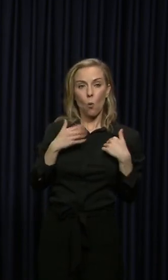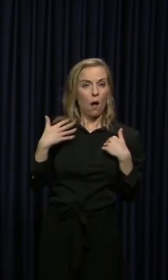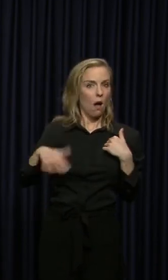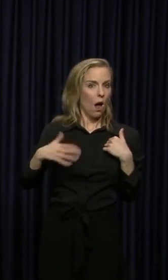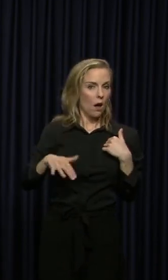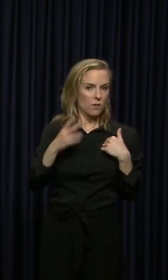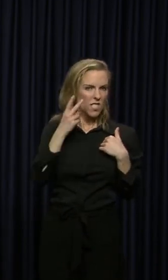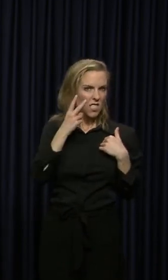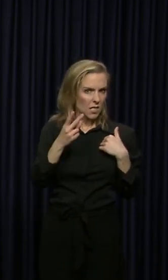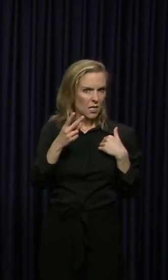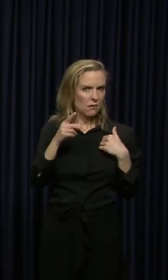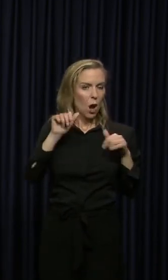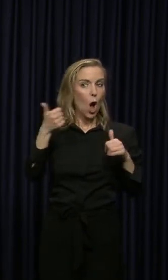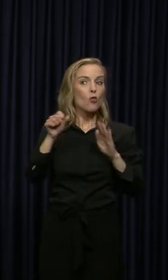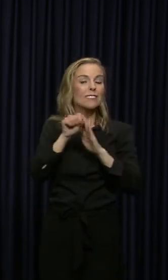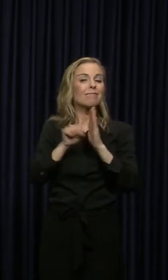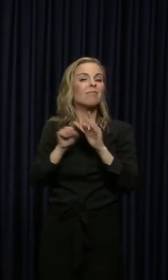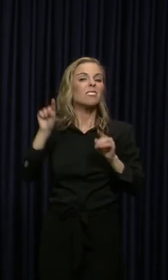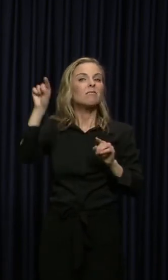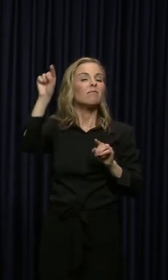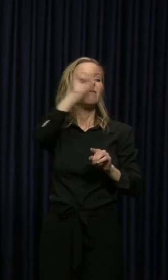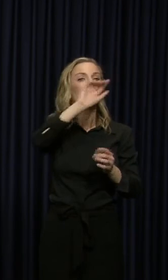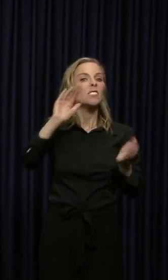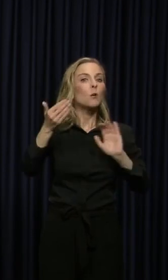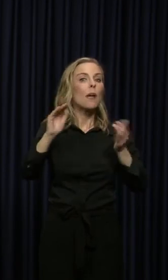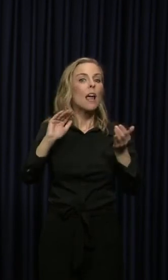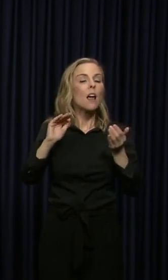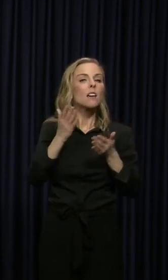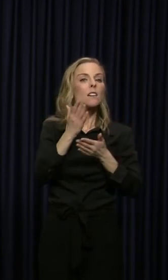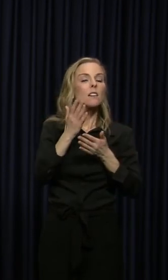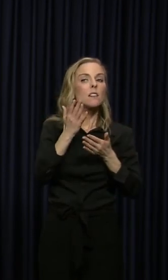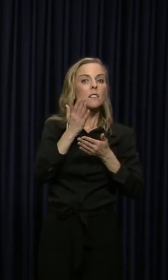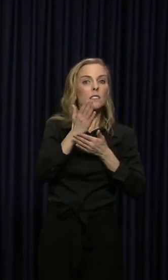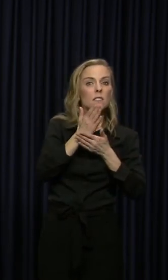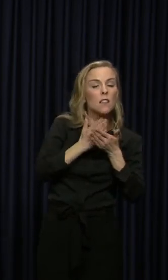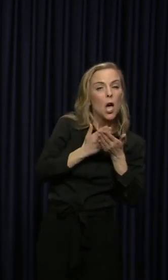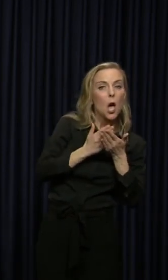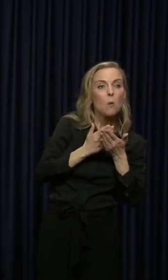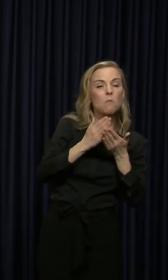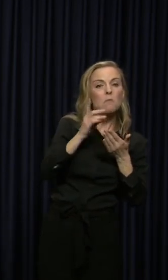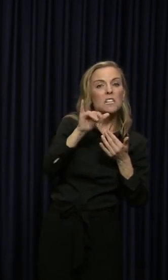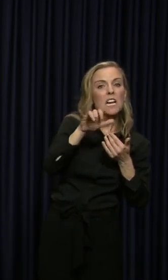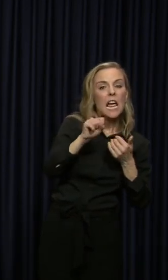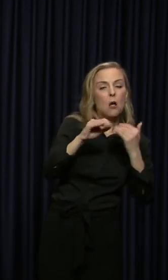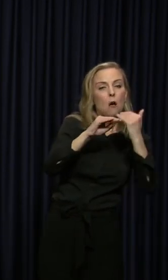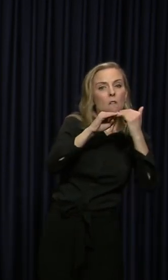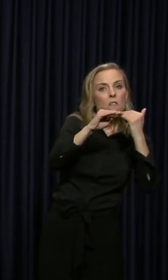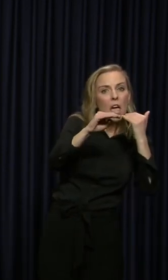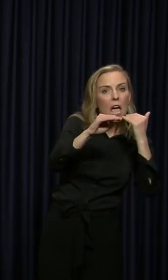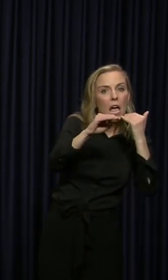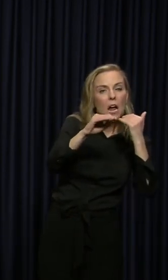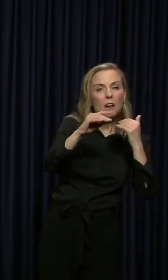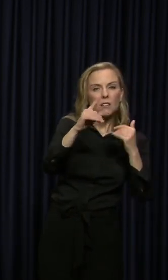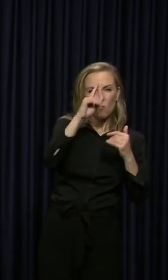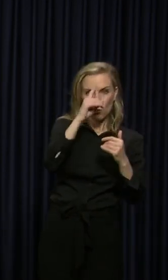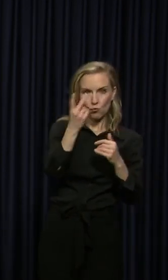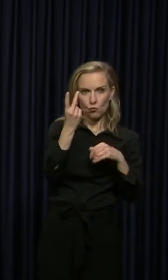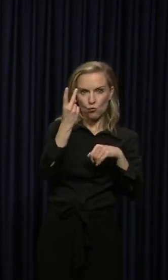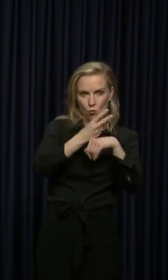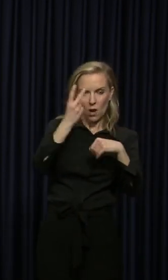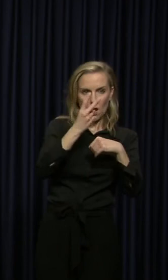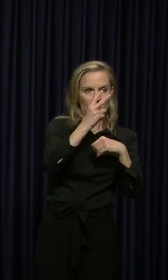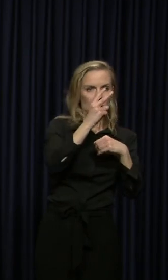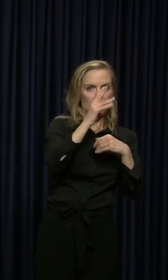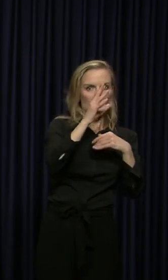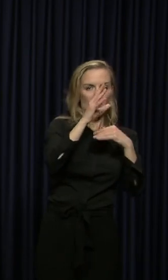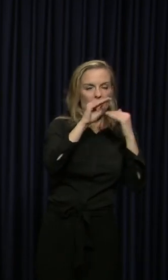haven't seen in other states is we've been flat on some days we had 50 something for for two straight days